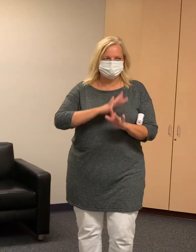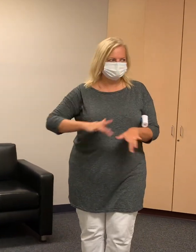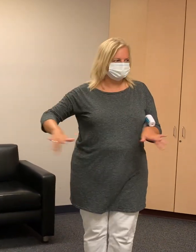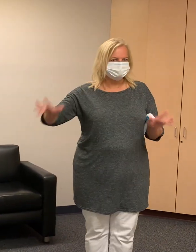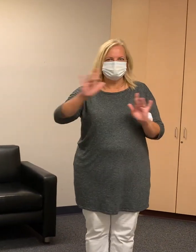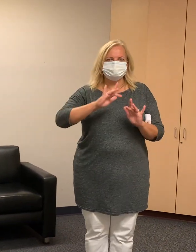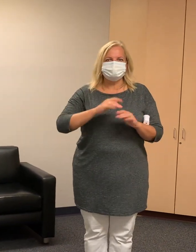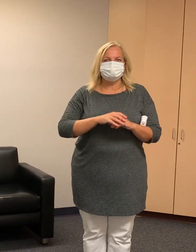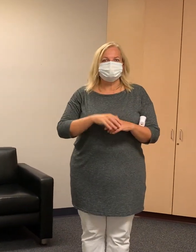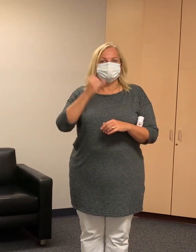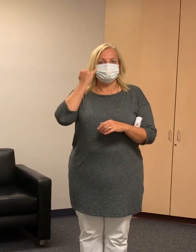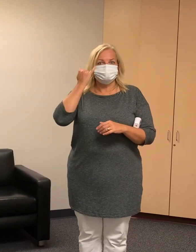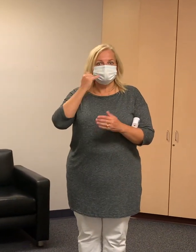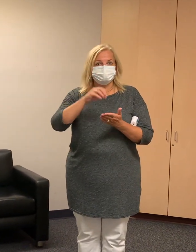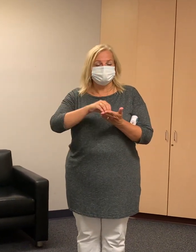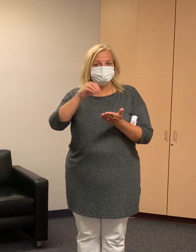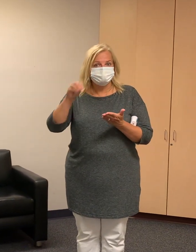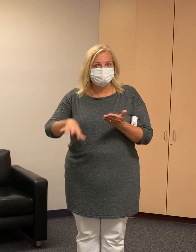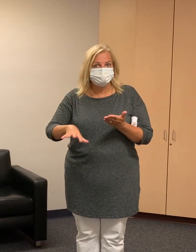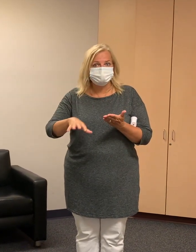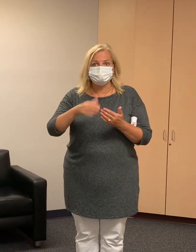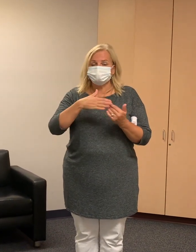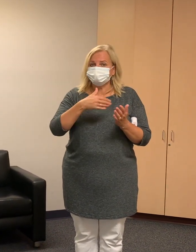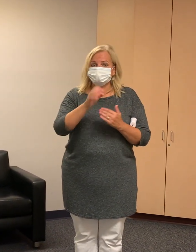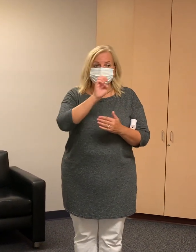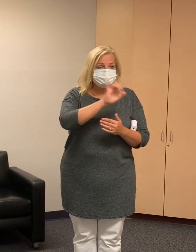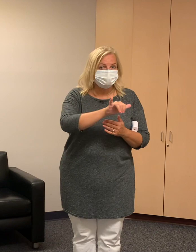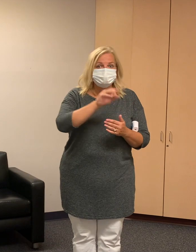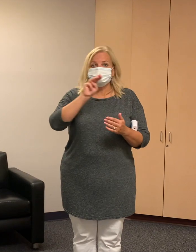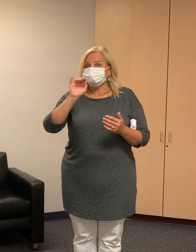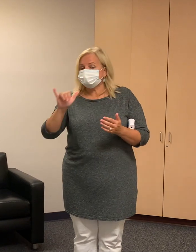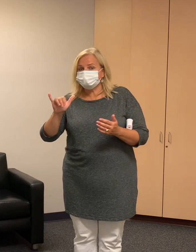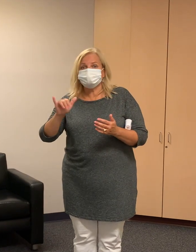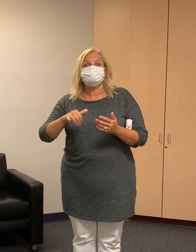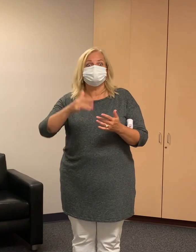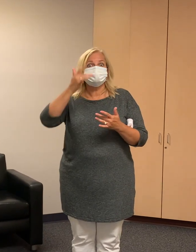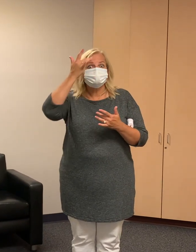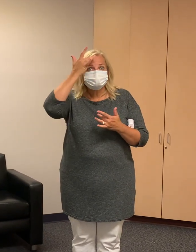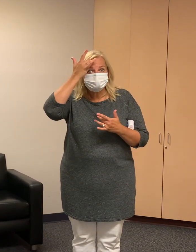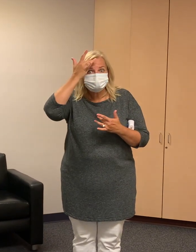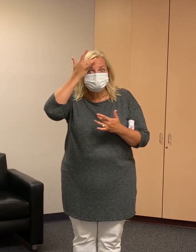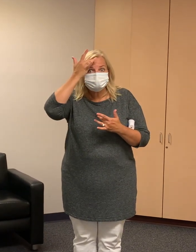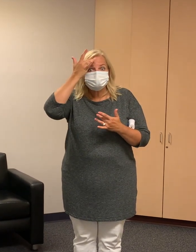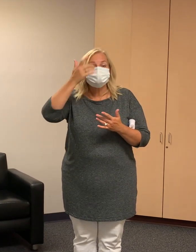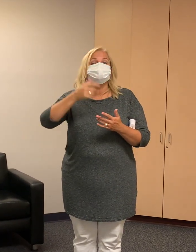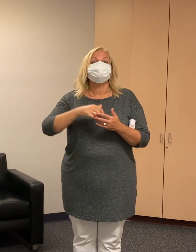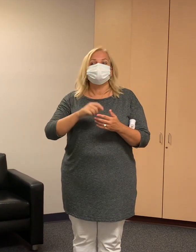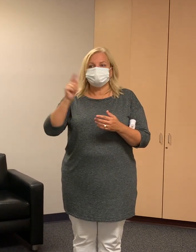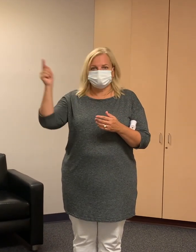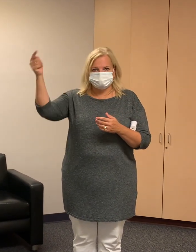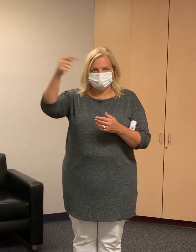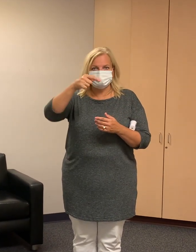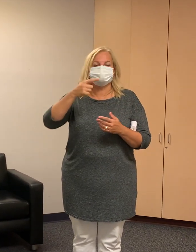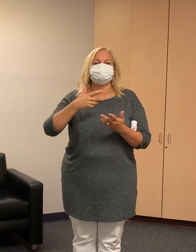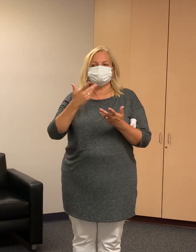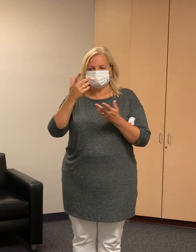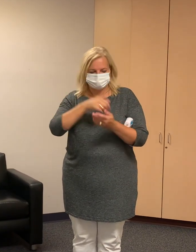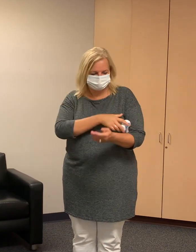As you can see here, this room is quite empty. If a student is feeling unwell, whether it's an early years, middle years, or senior year